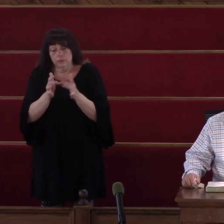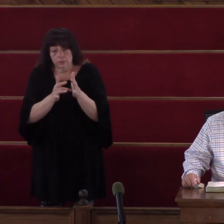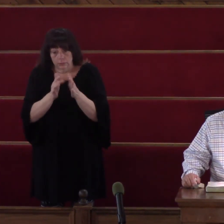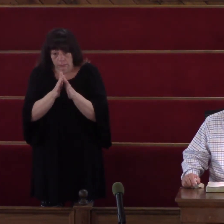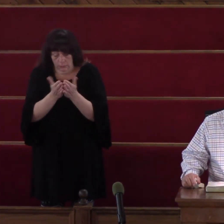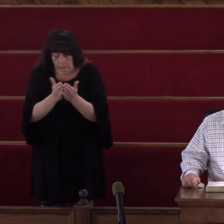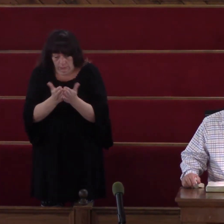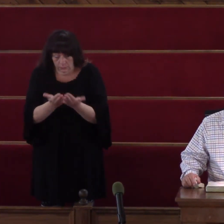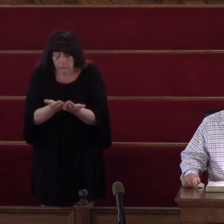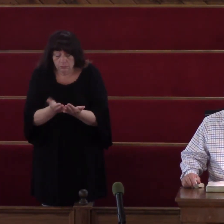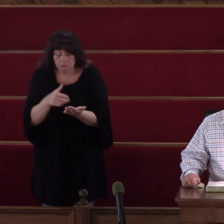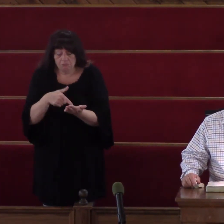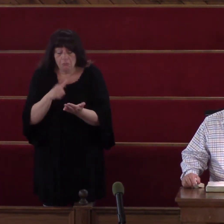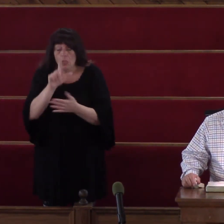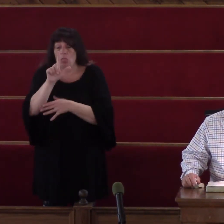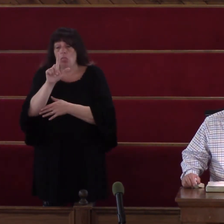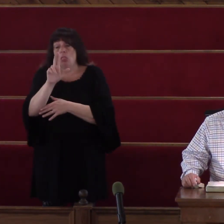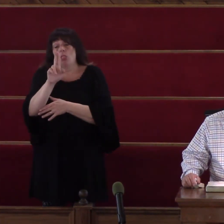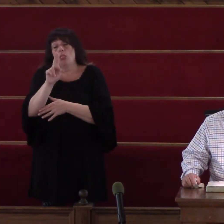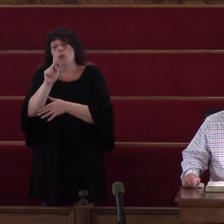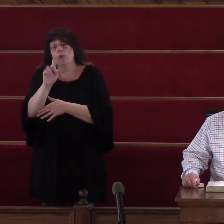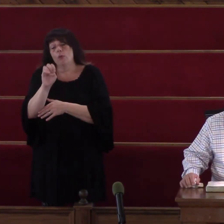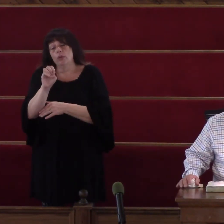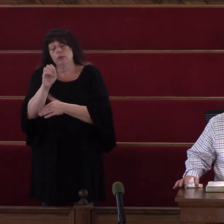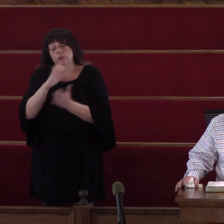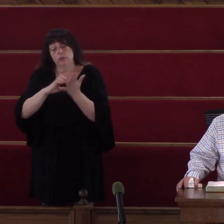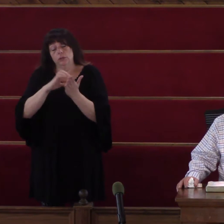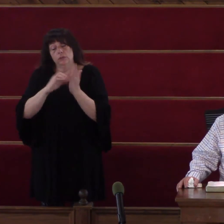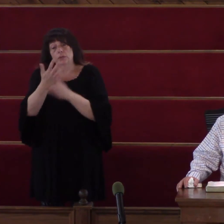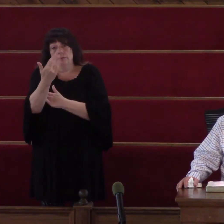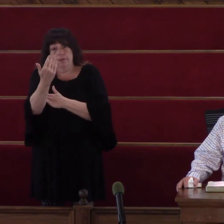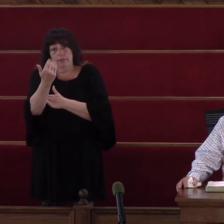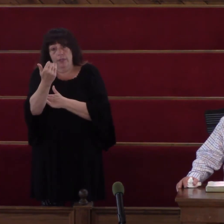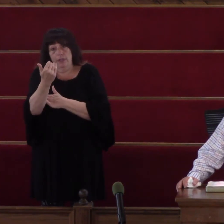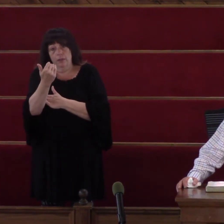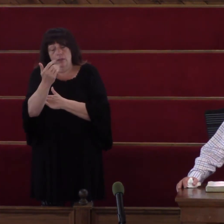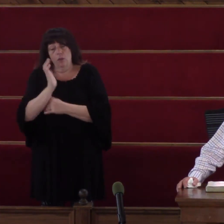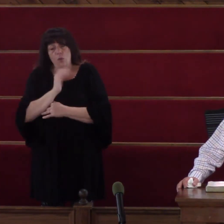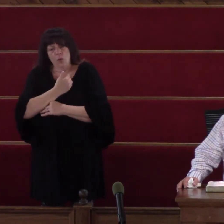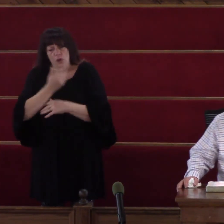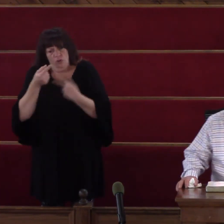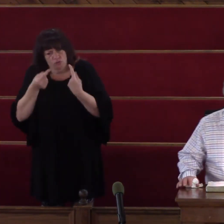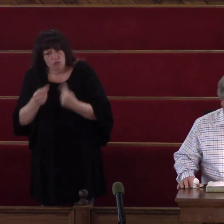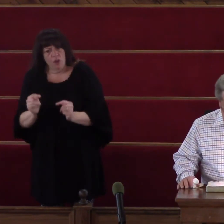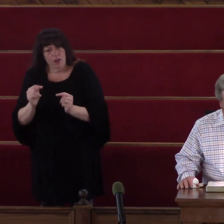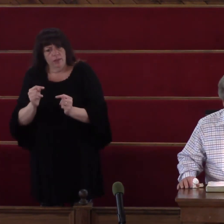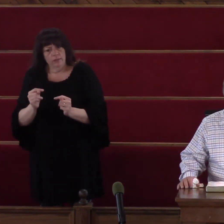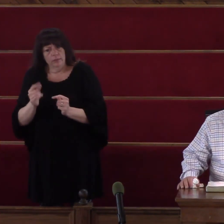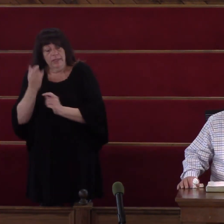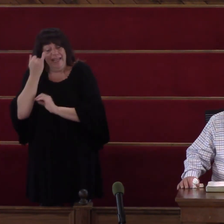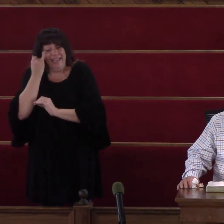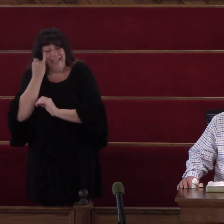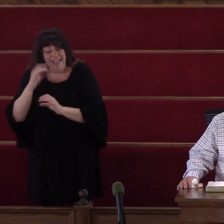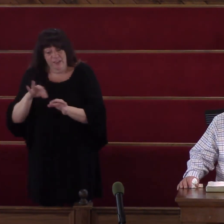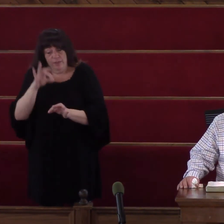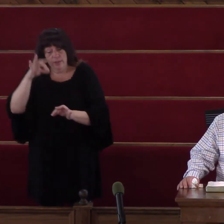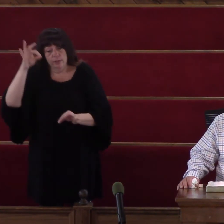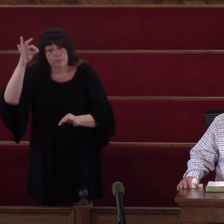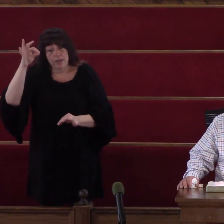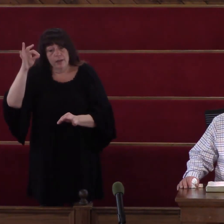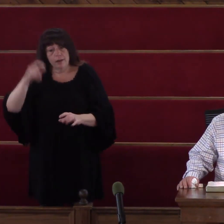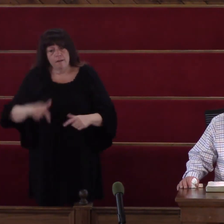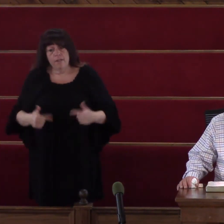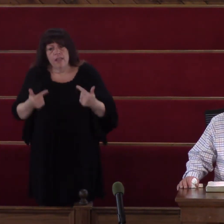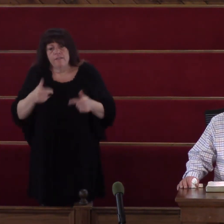Chapter 15 And yet You noticed I said try If the spirit Of the living God And